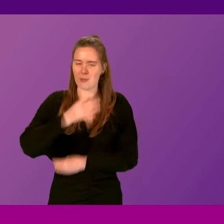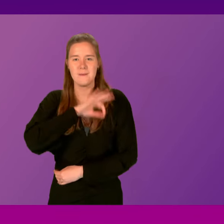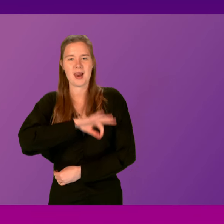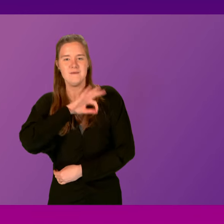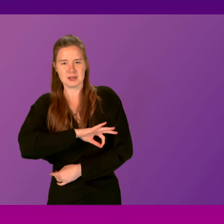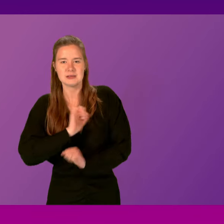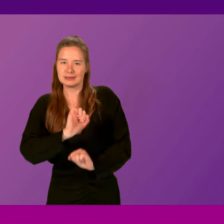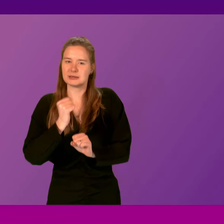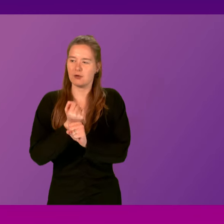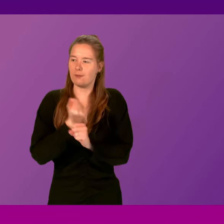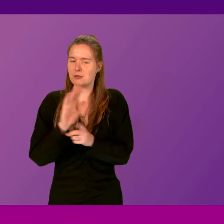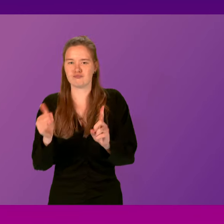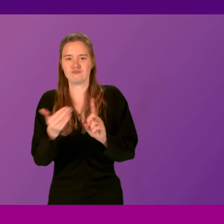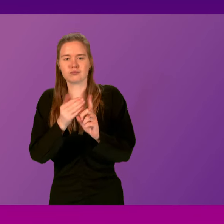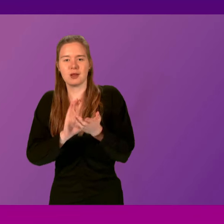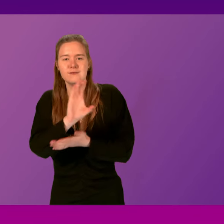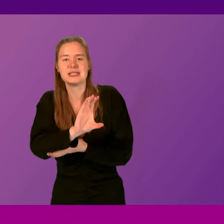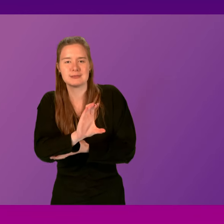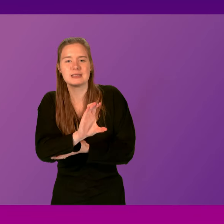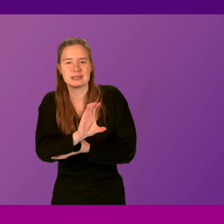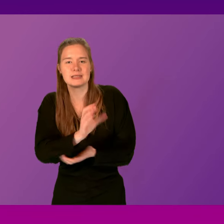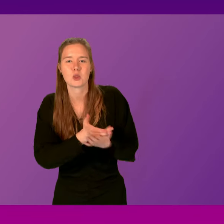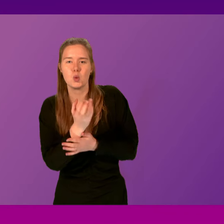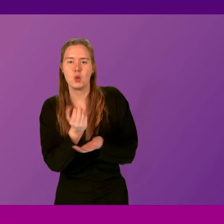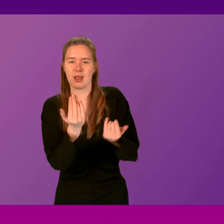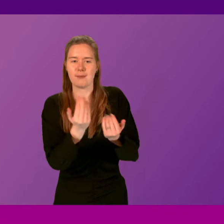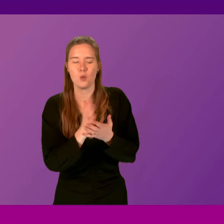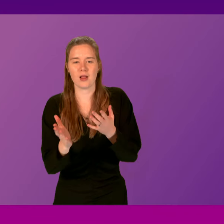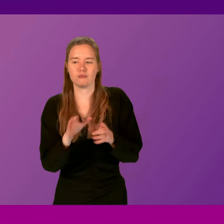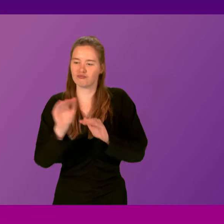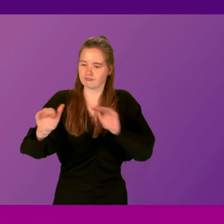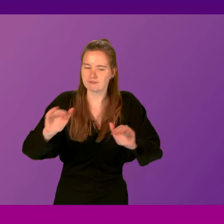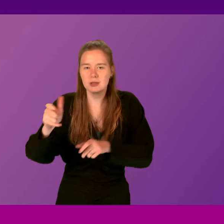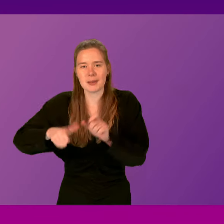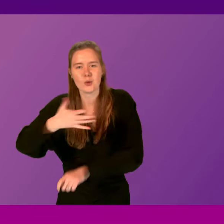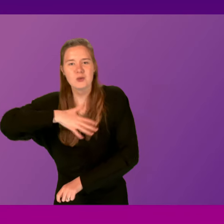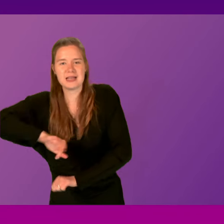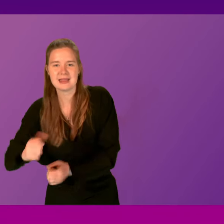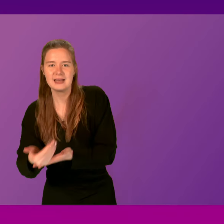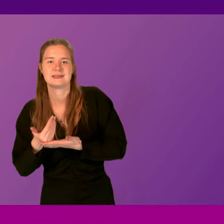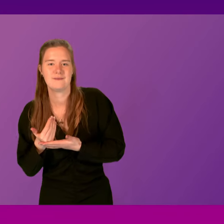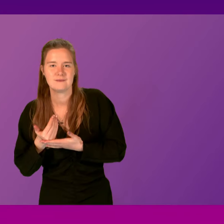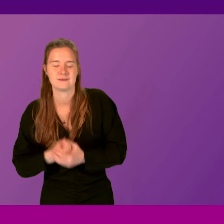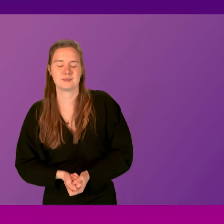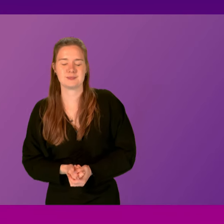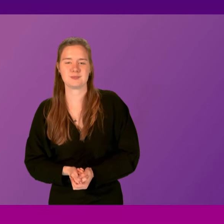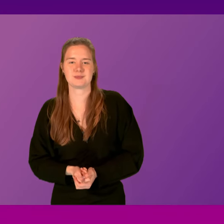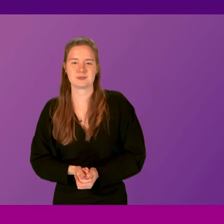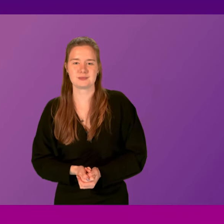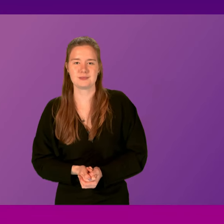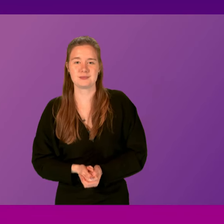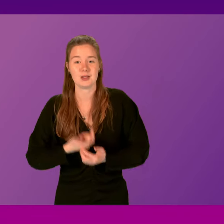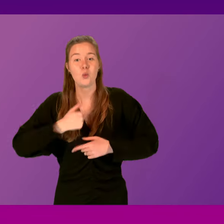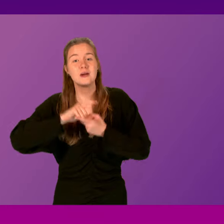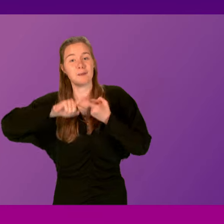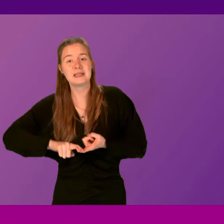of this government's record investment in climate will reach the very people who need it the most? First minister. Well, are committed